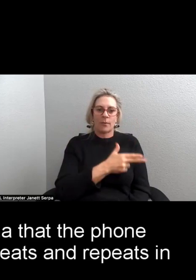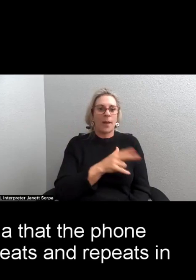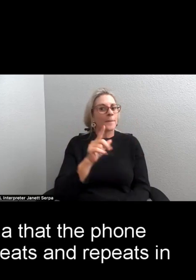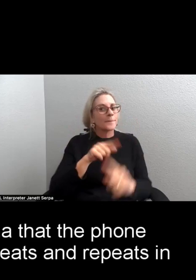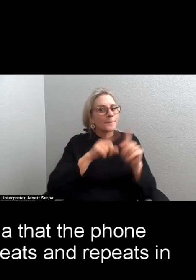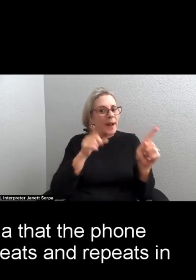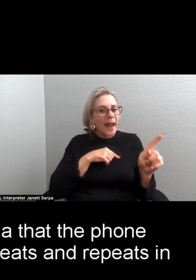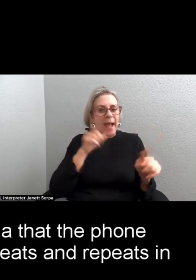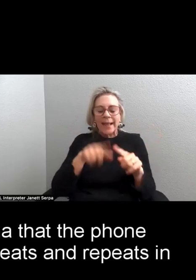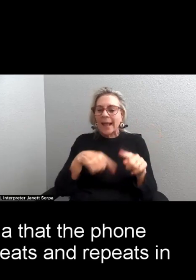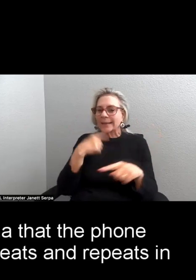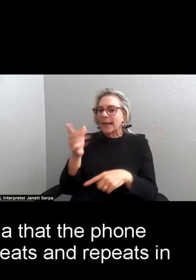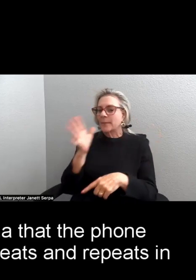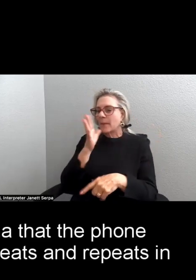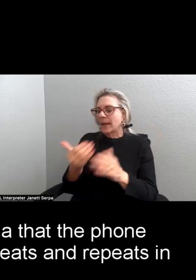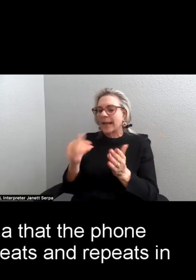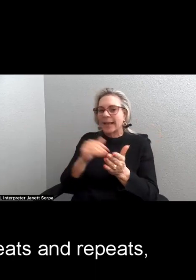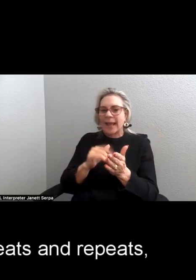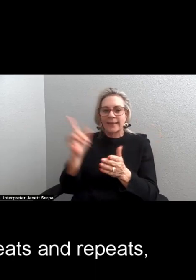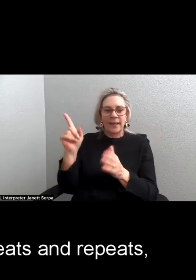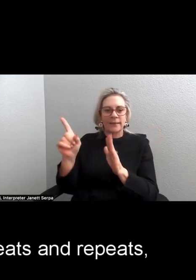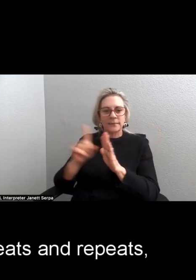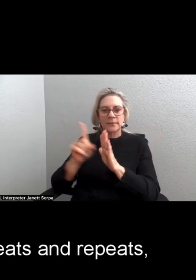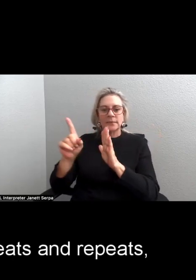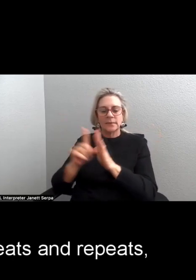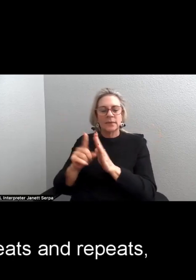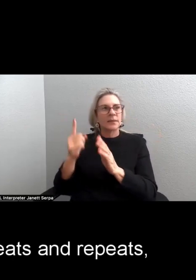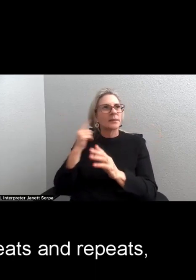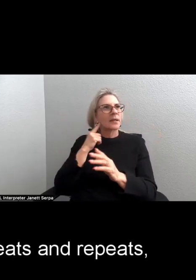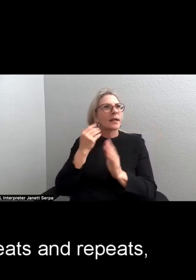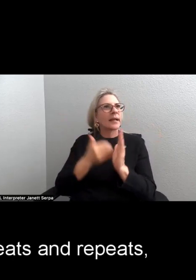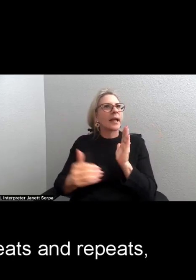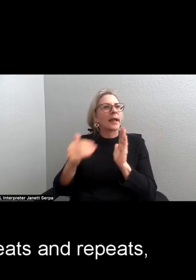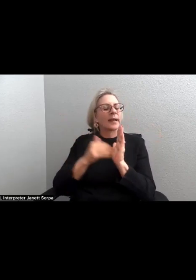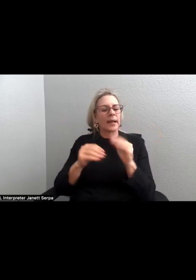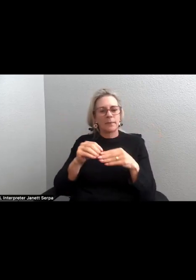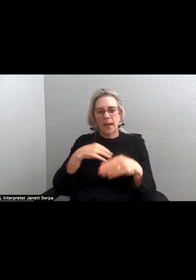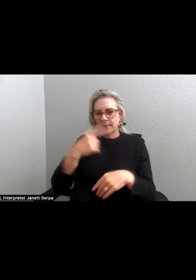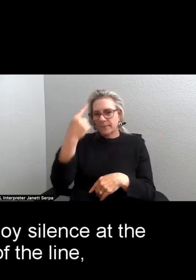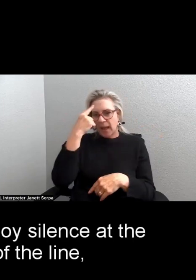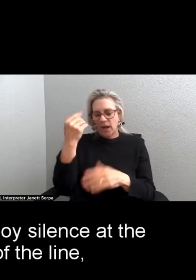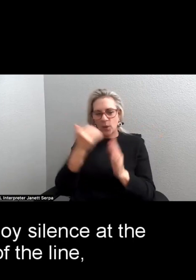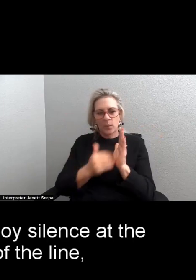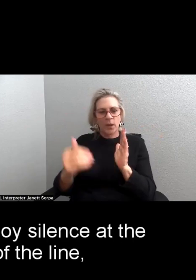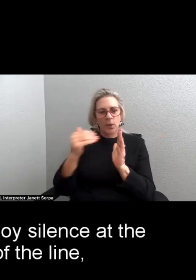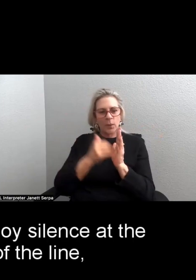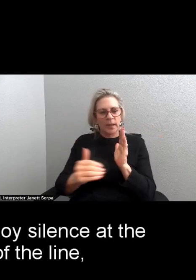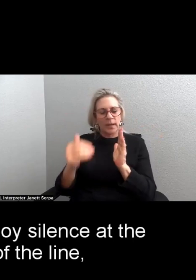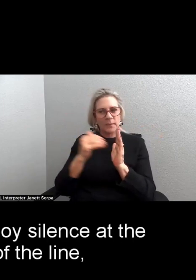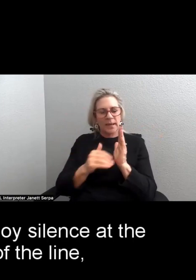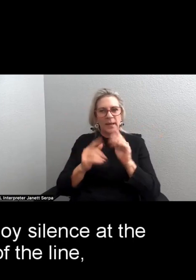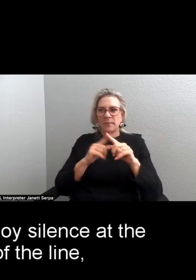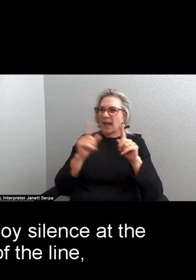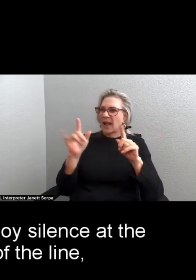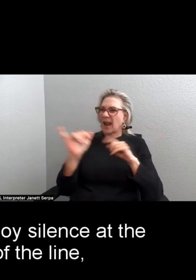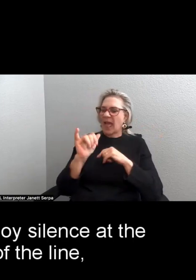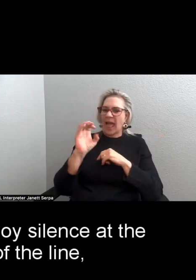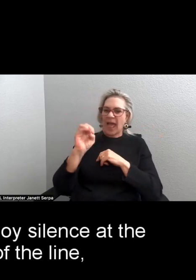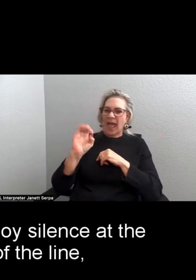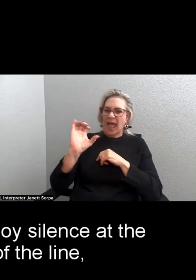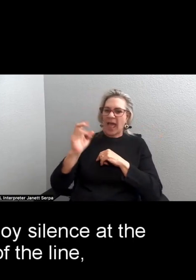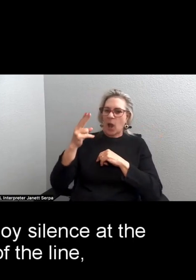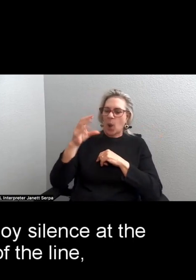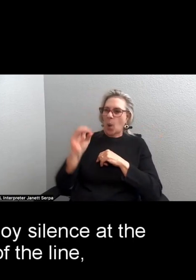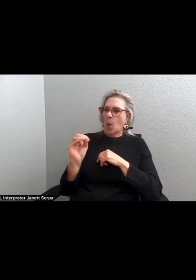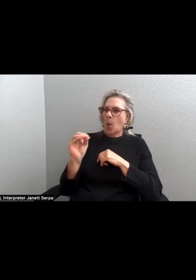jingle repeats and repeats in my mind and repeats and repeats, that there's an echoey silence at the